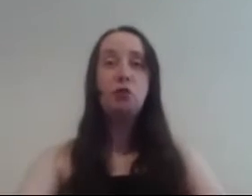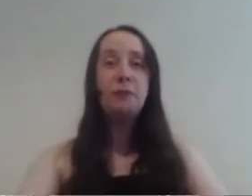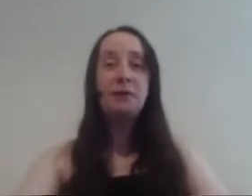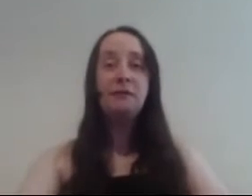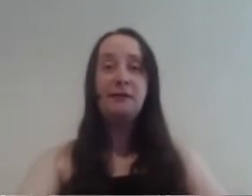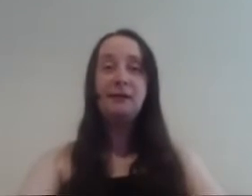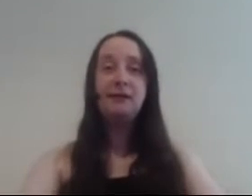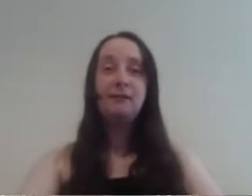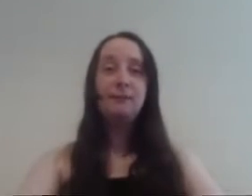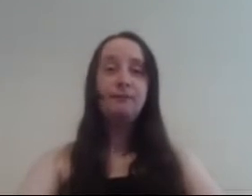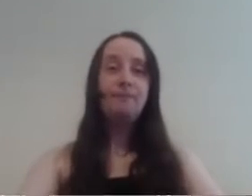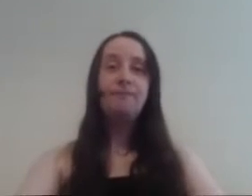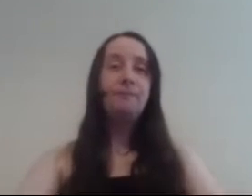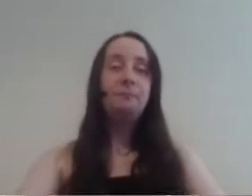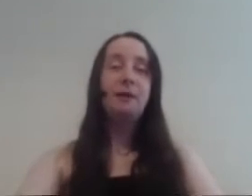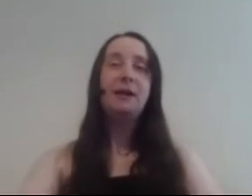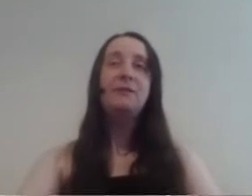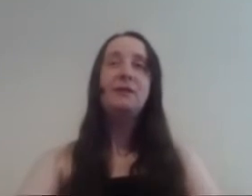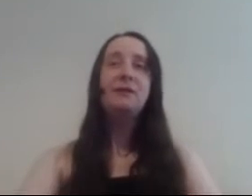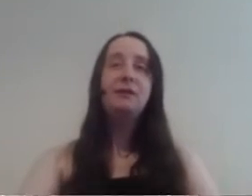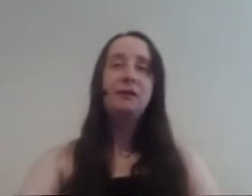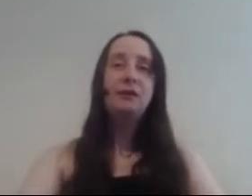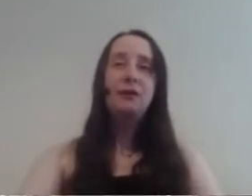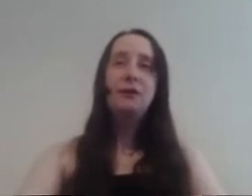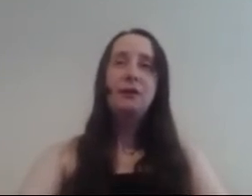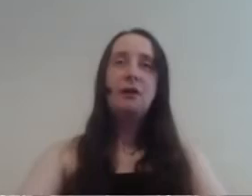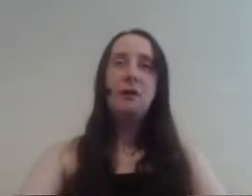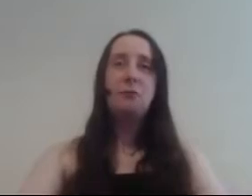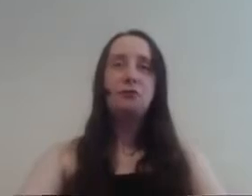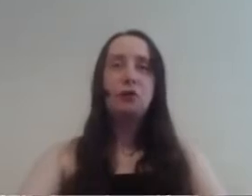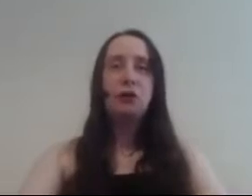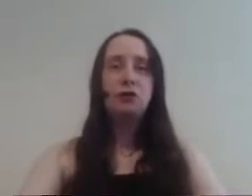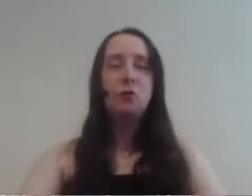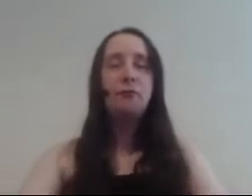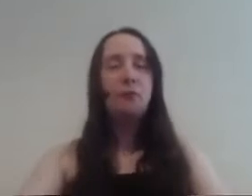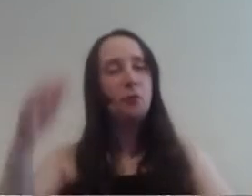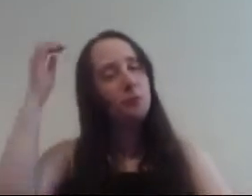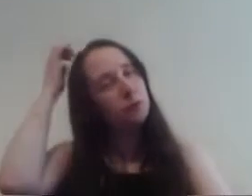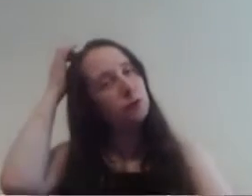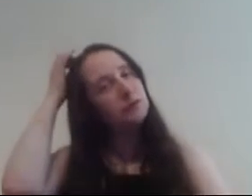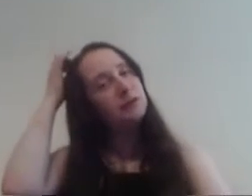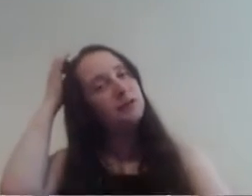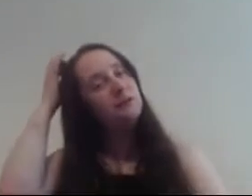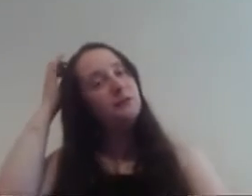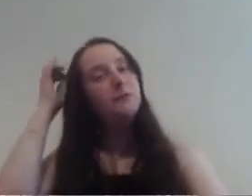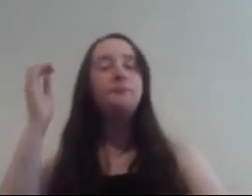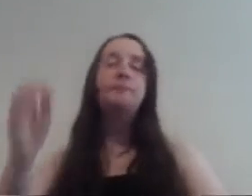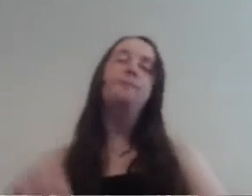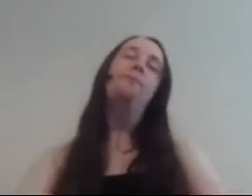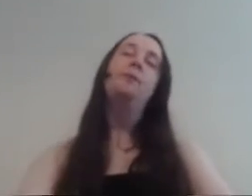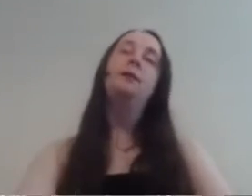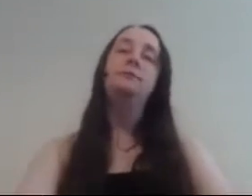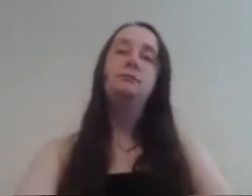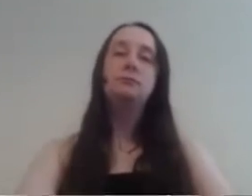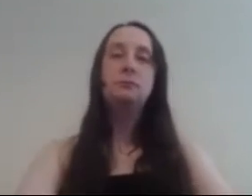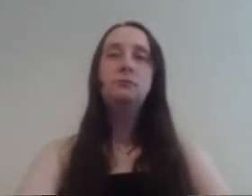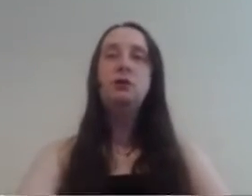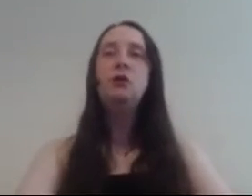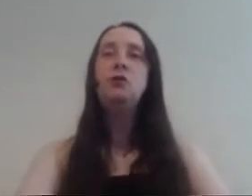job then and do that but he never, it was a job from Rumpelstunk skin he